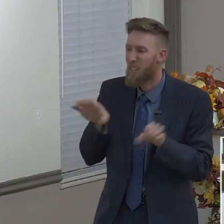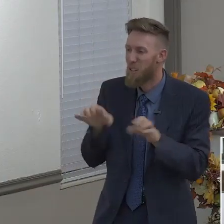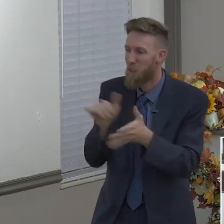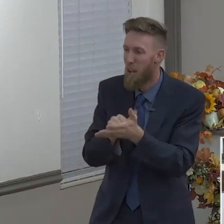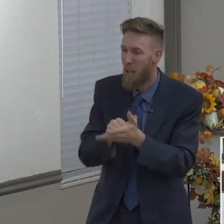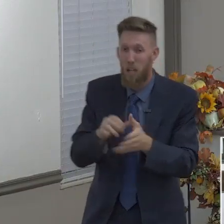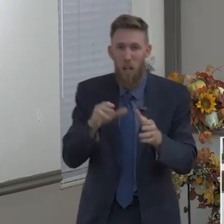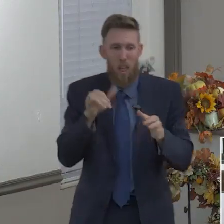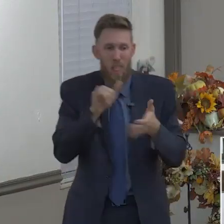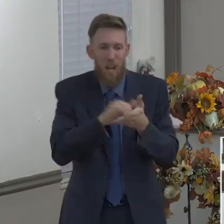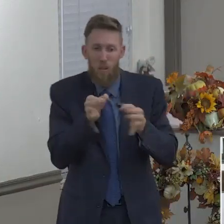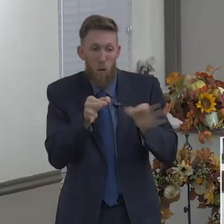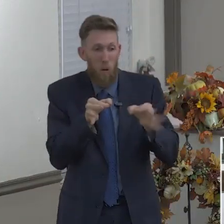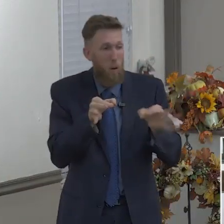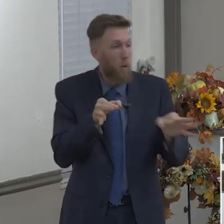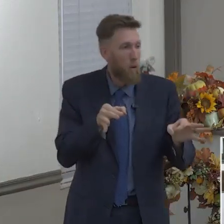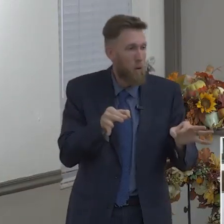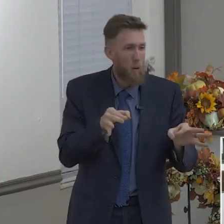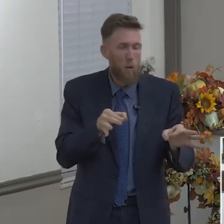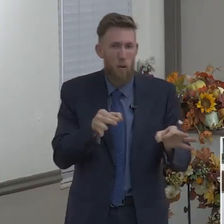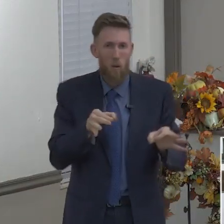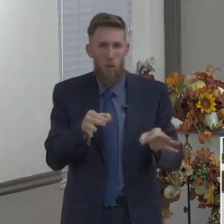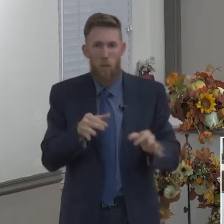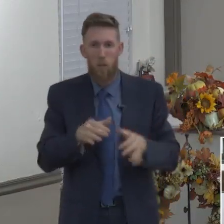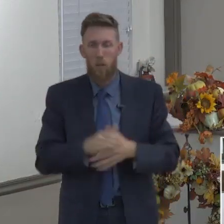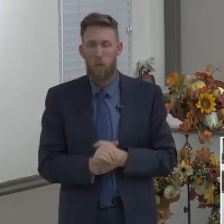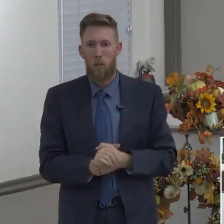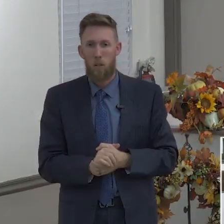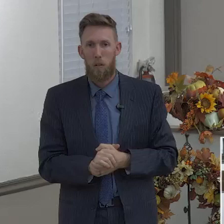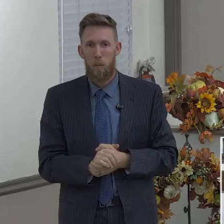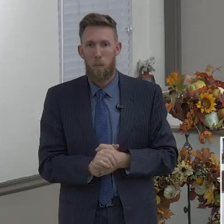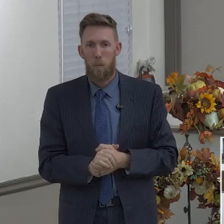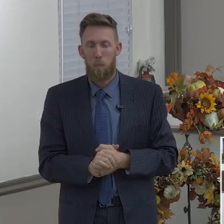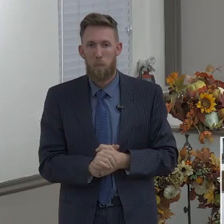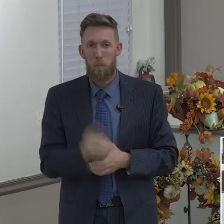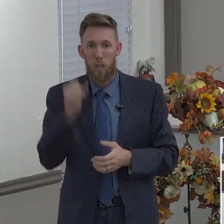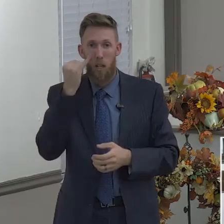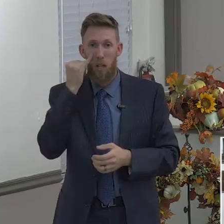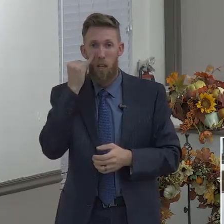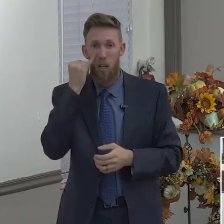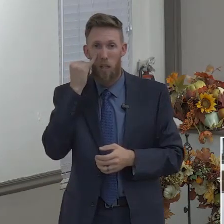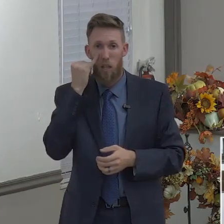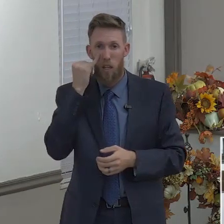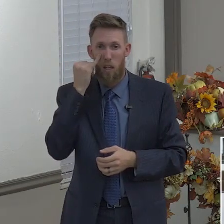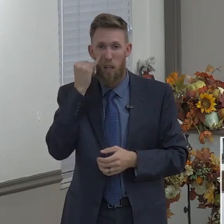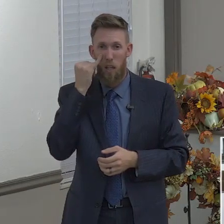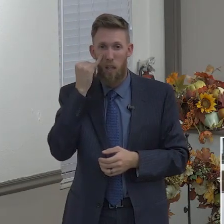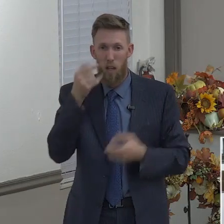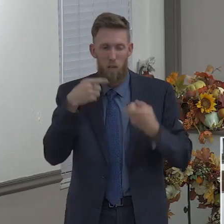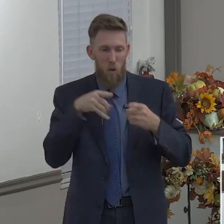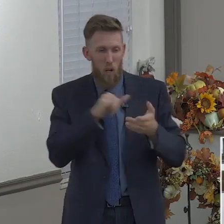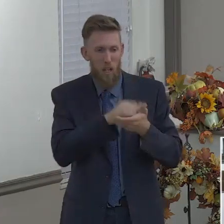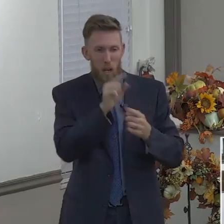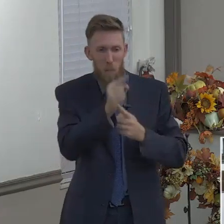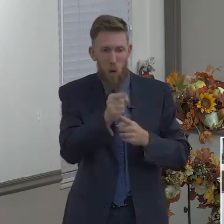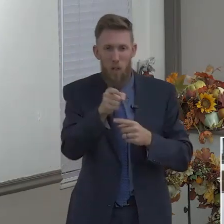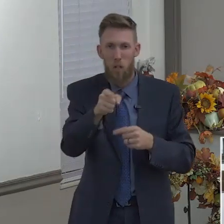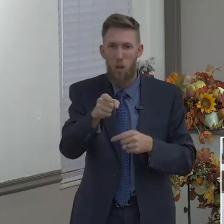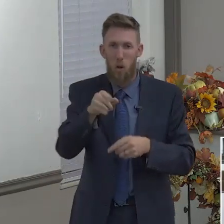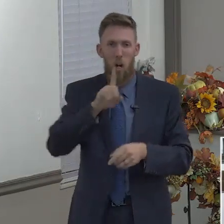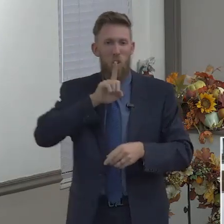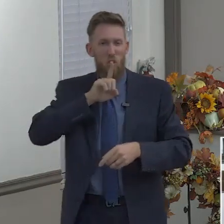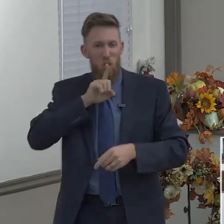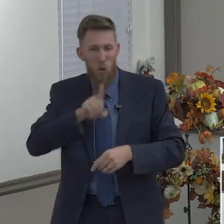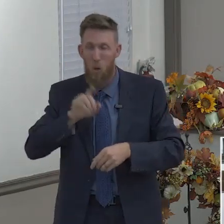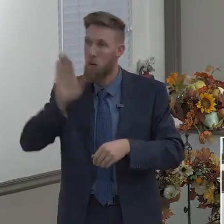you're at your lowest point, if you make that calling, sure, nope, devil, I know you want me to quit. I'm not going to.